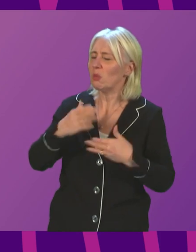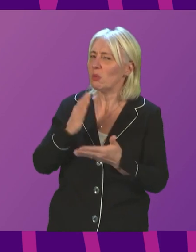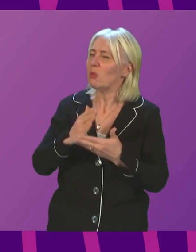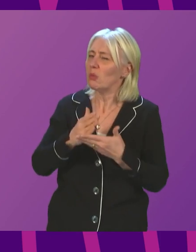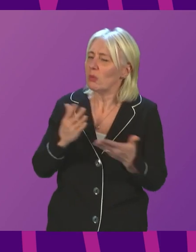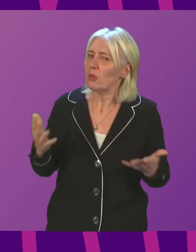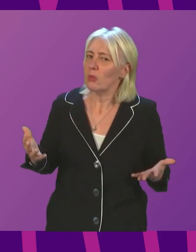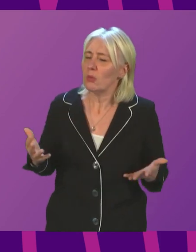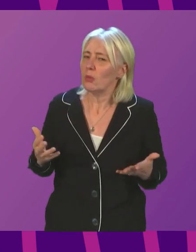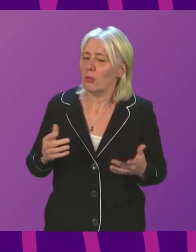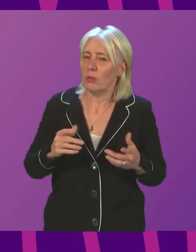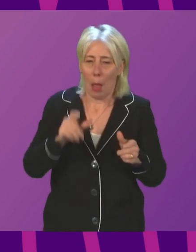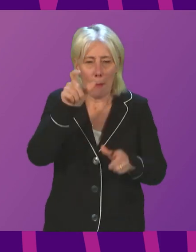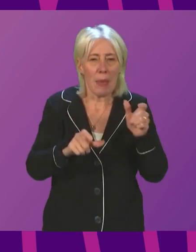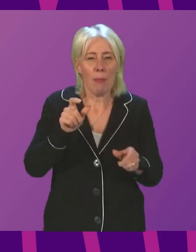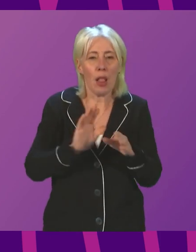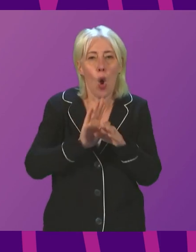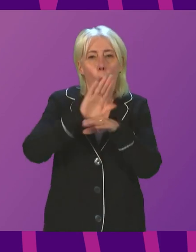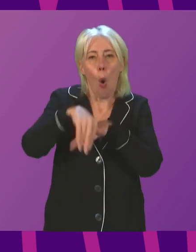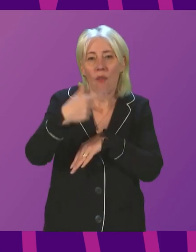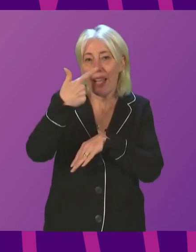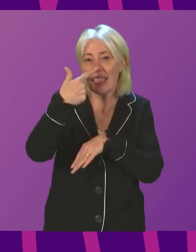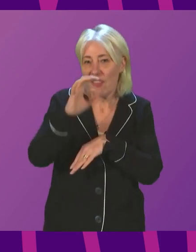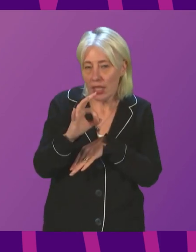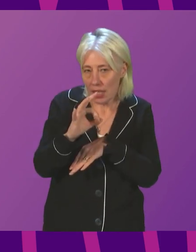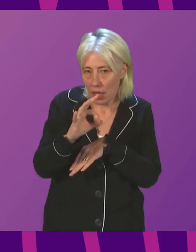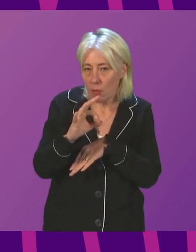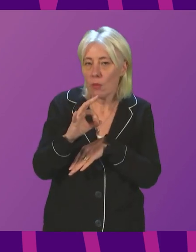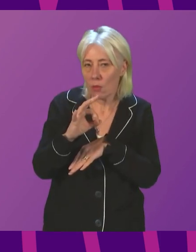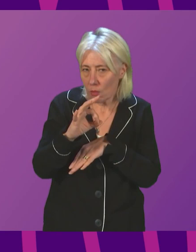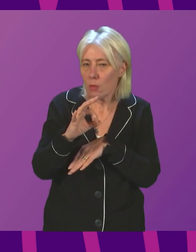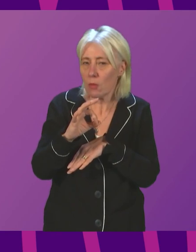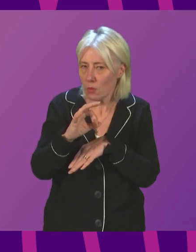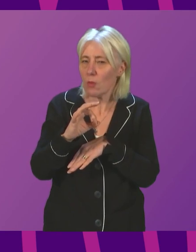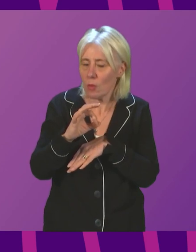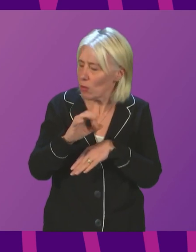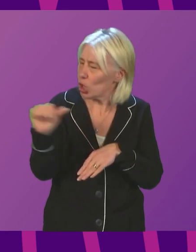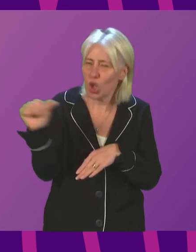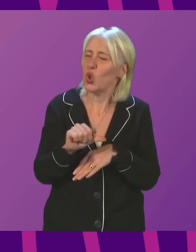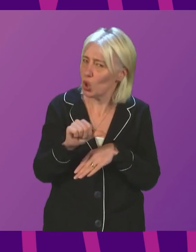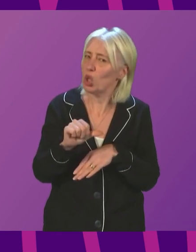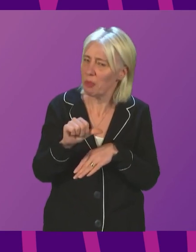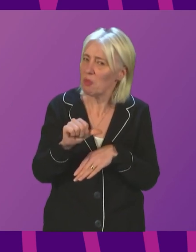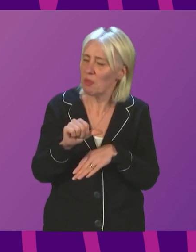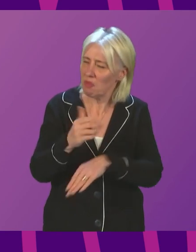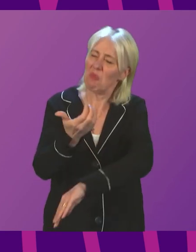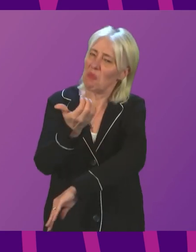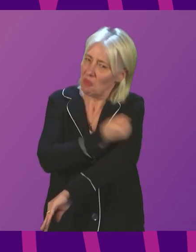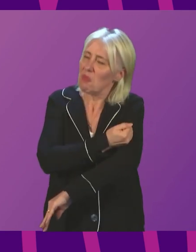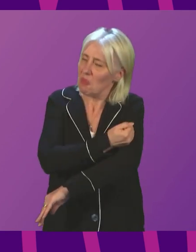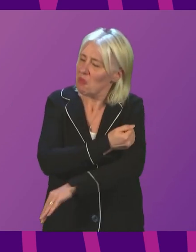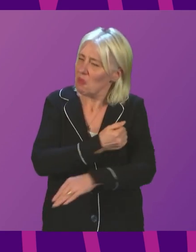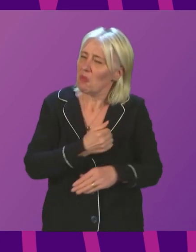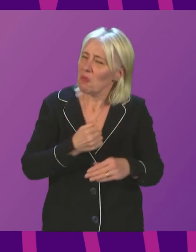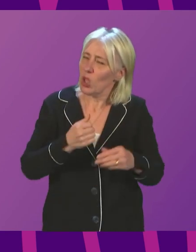for people in the over 70s grouping, the vaccination programme